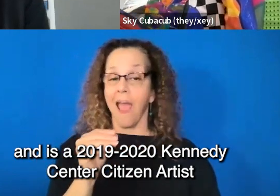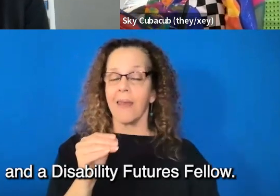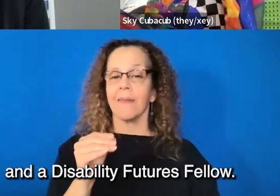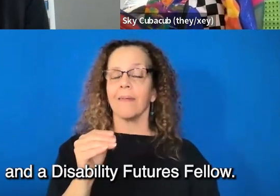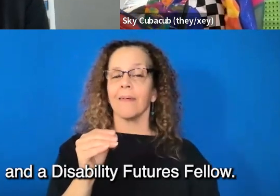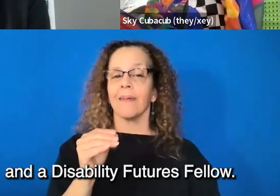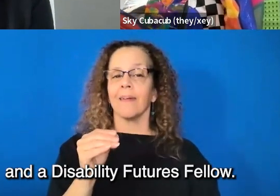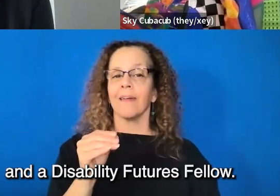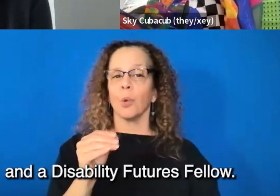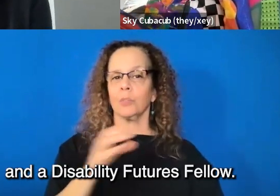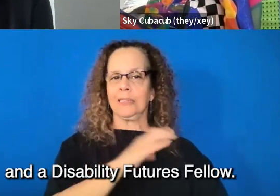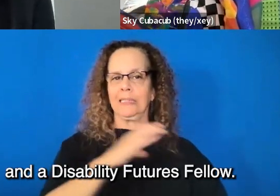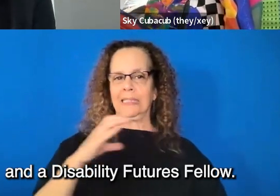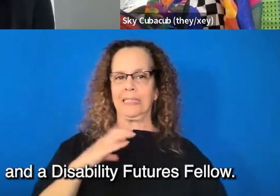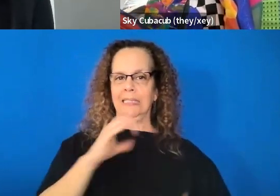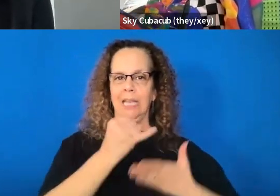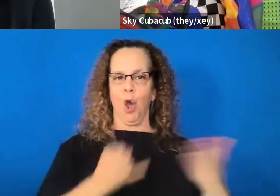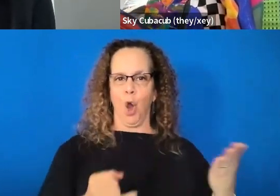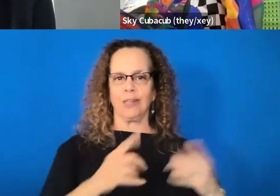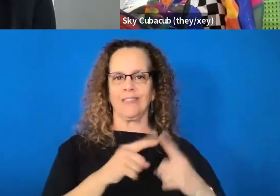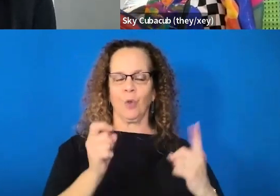and a Disability Futures Fellow.